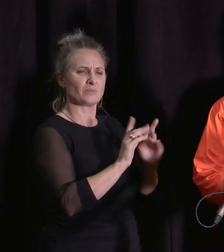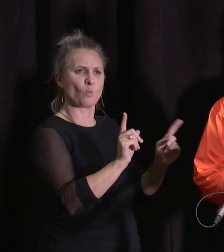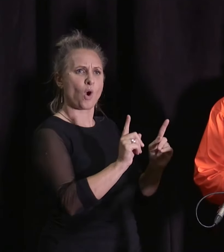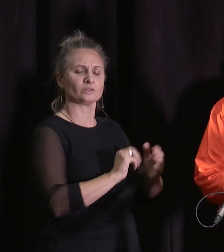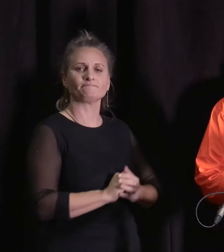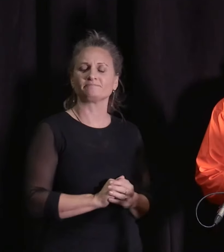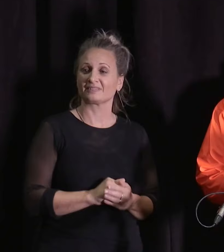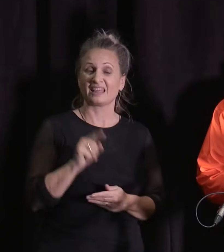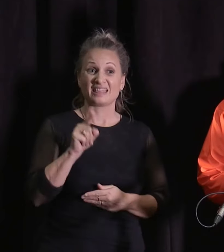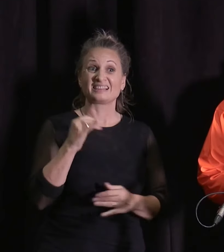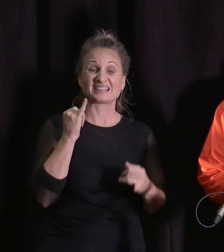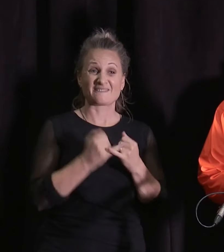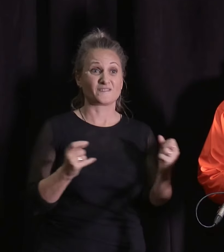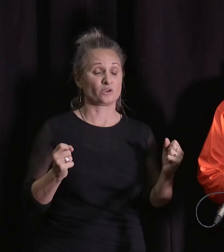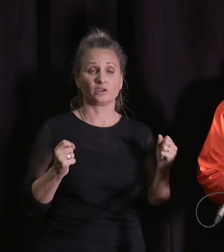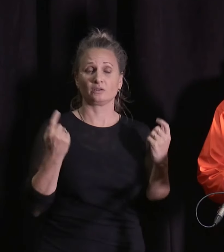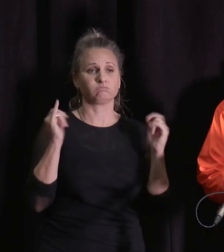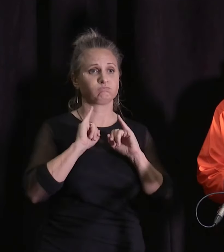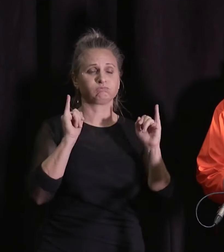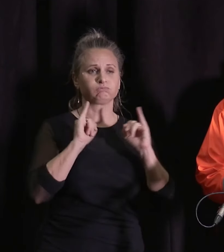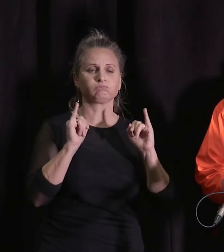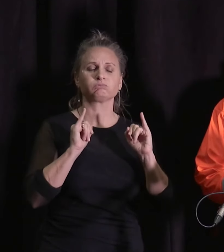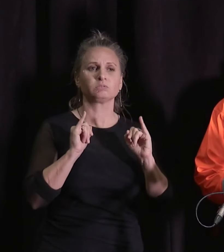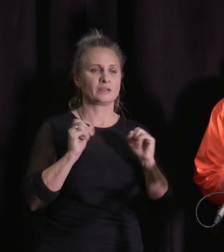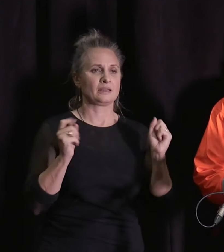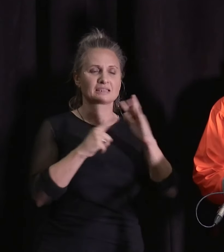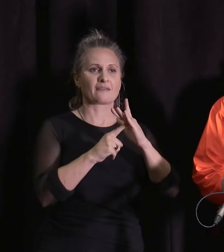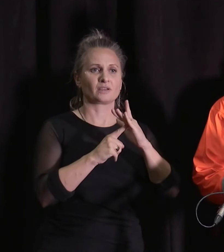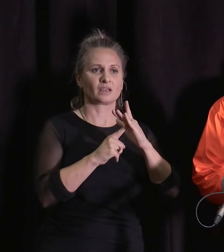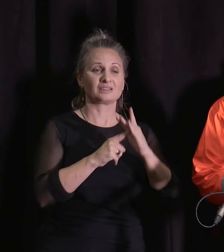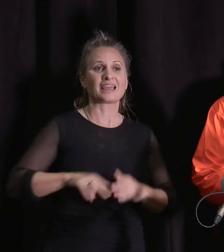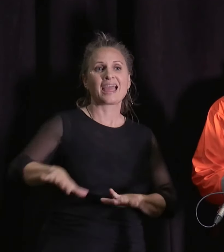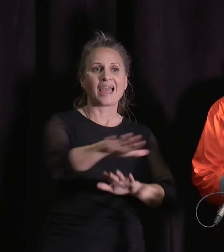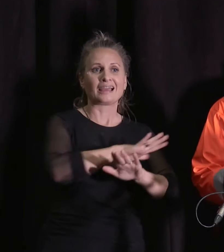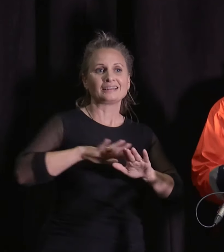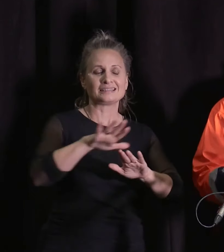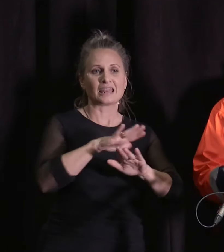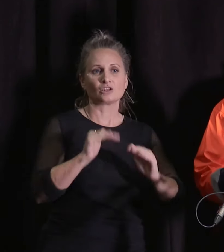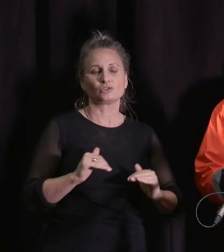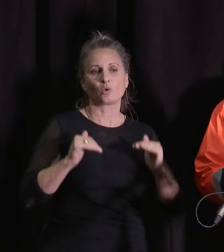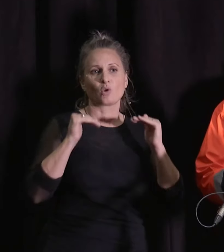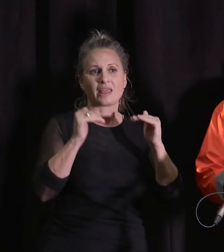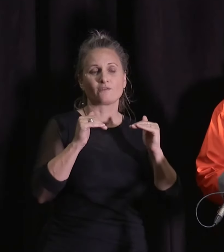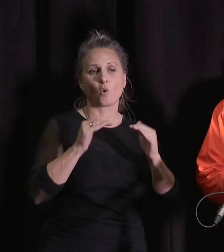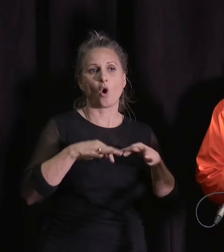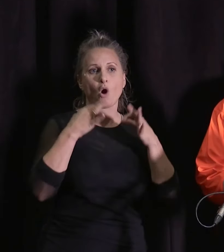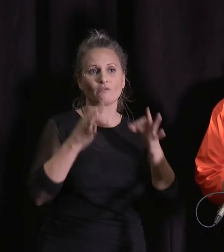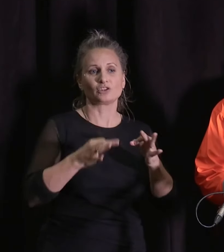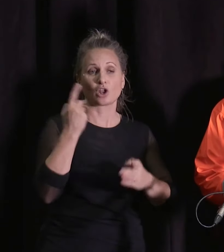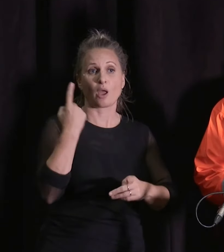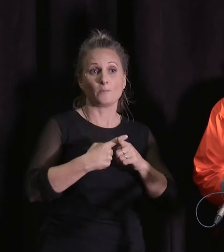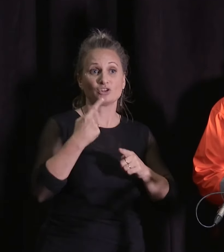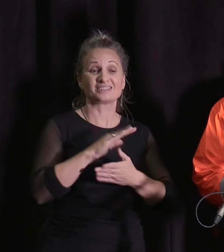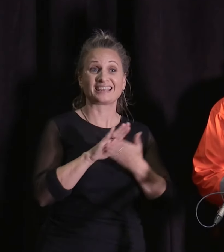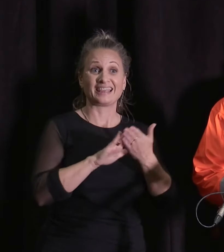Look this is very significant. The fact that we've declared a national state of emergency means that the statutory threshold for a national state of